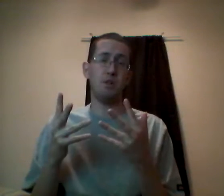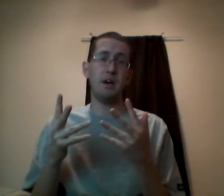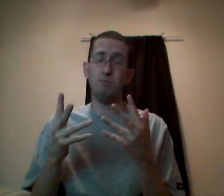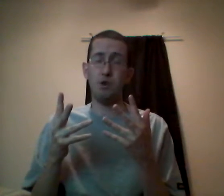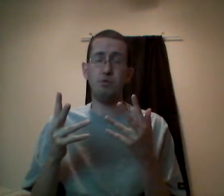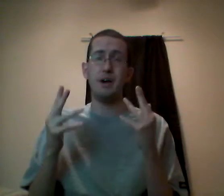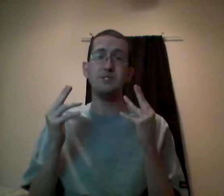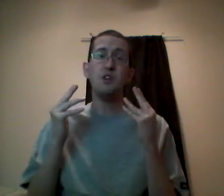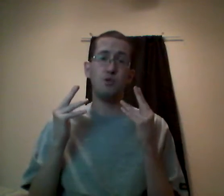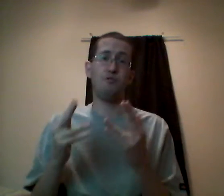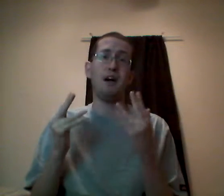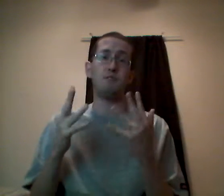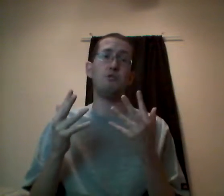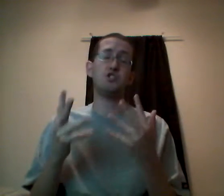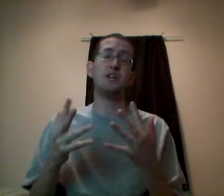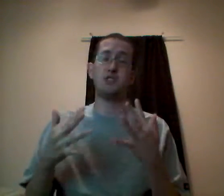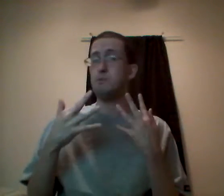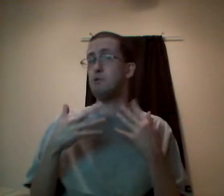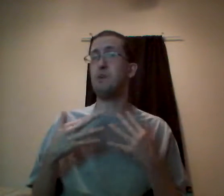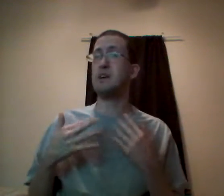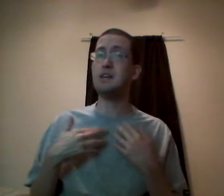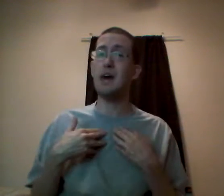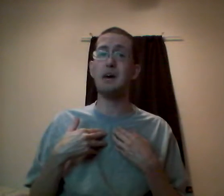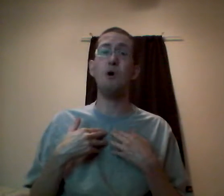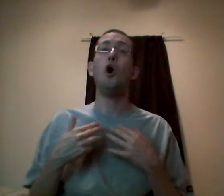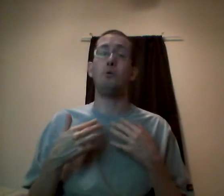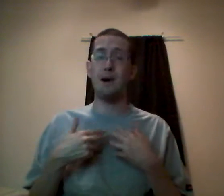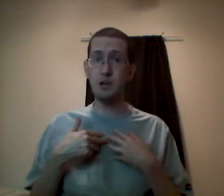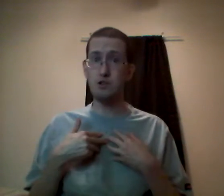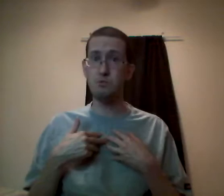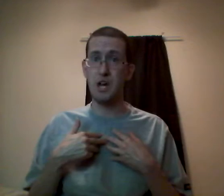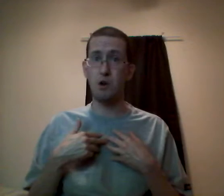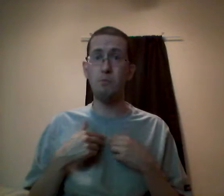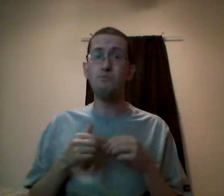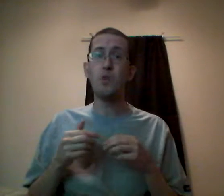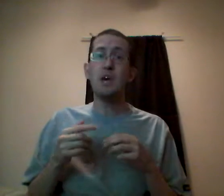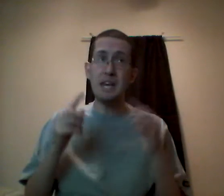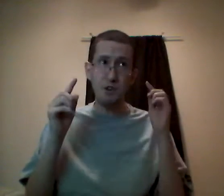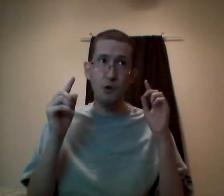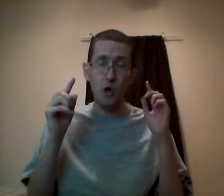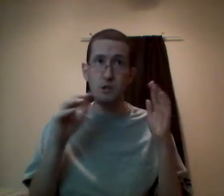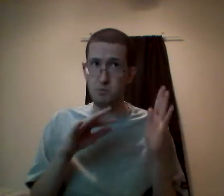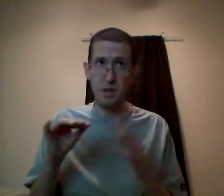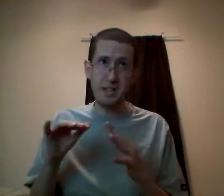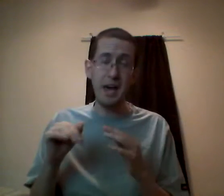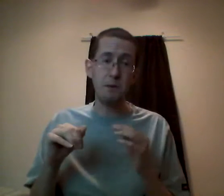put in place to reflect those changes. I should be able to play any game on my YouTube channel even if all I do is play the game